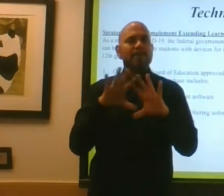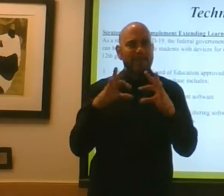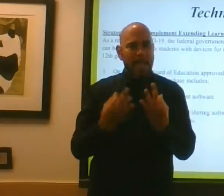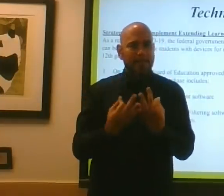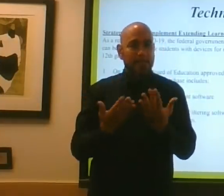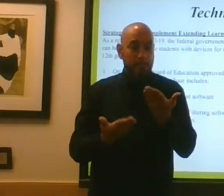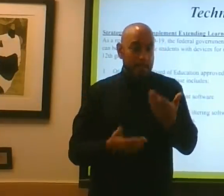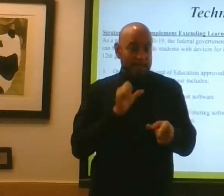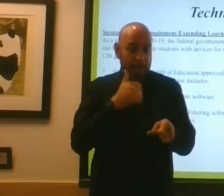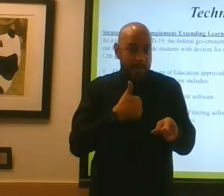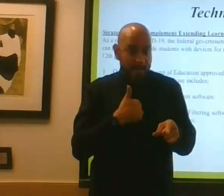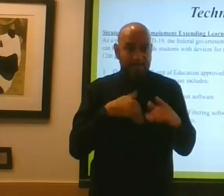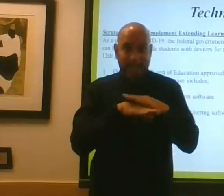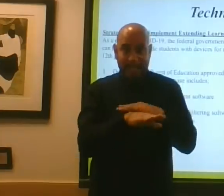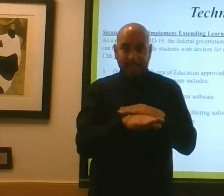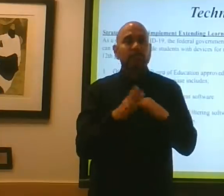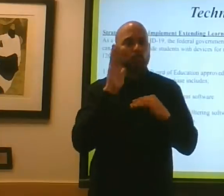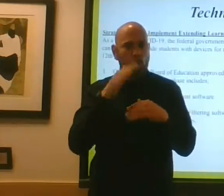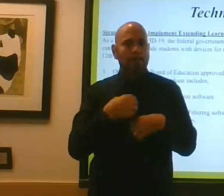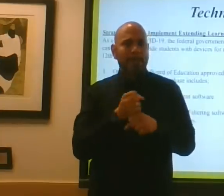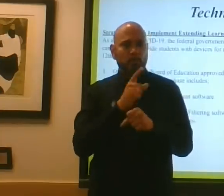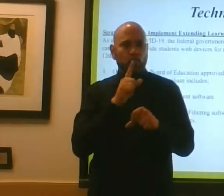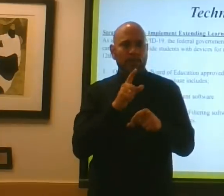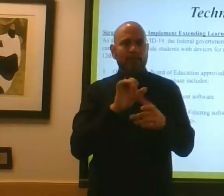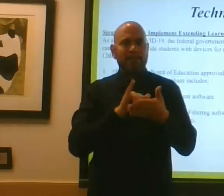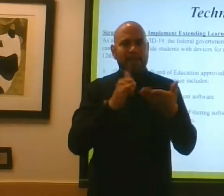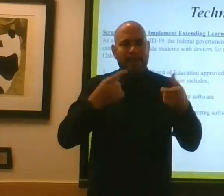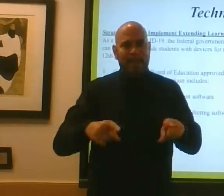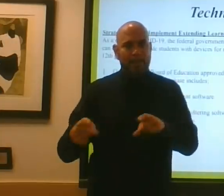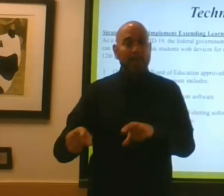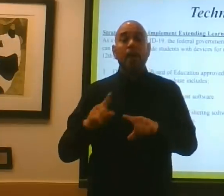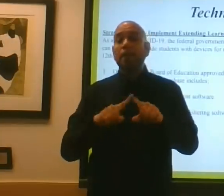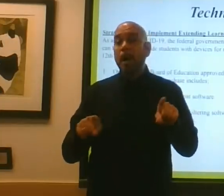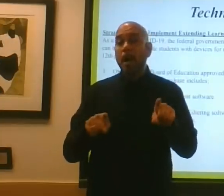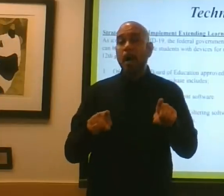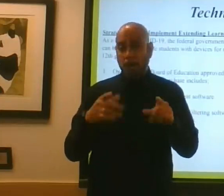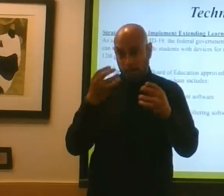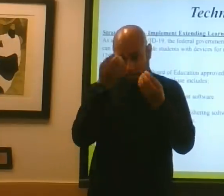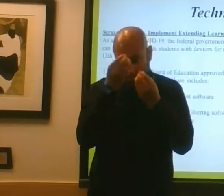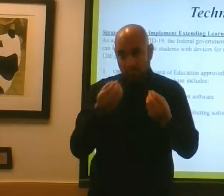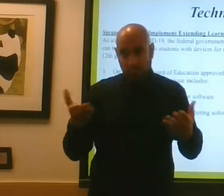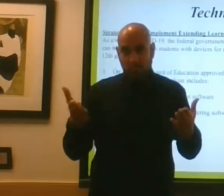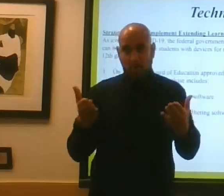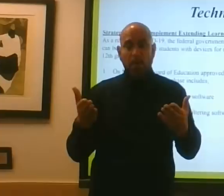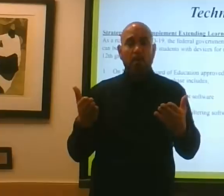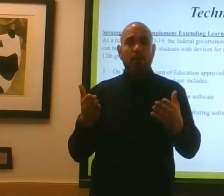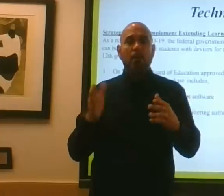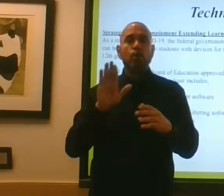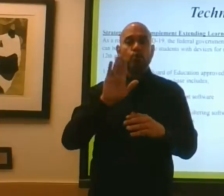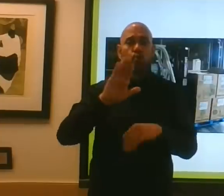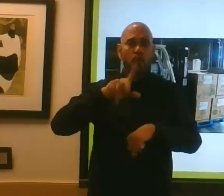internet access, and so make sure you make that known to your principals.